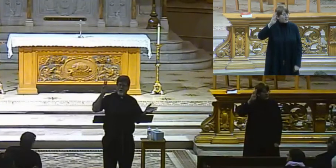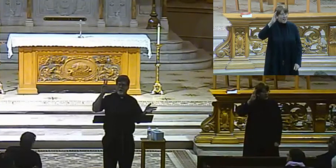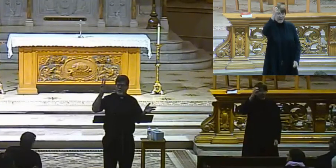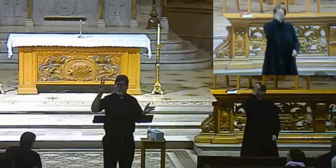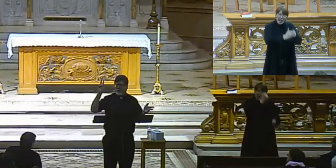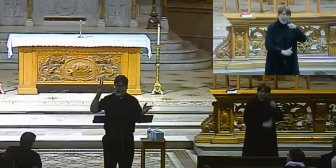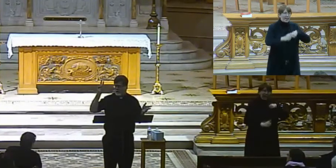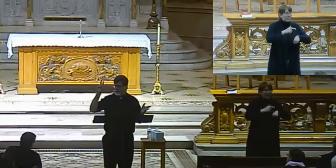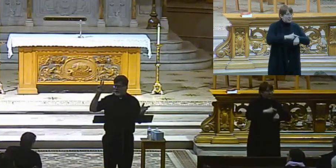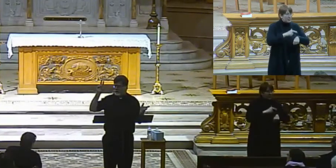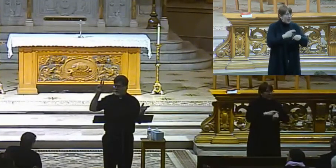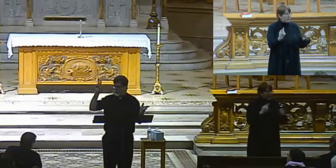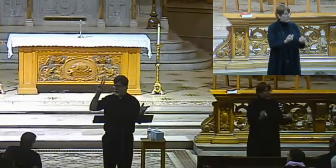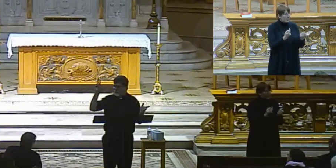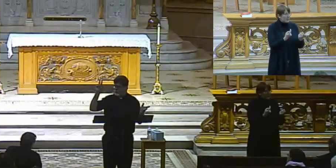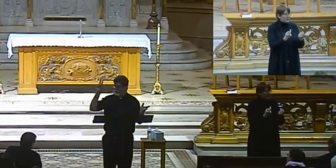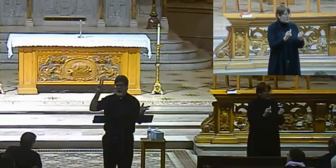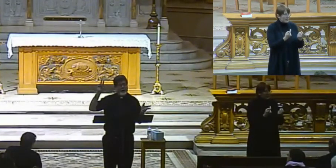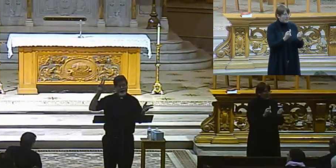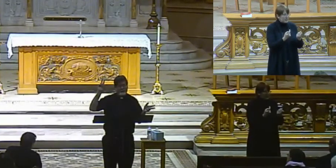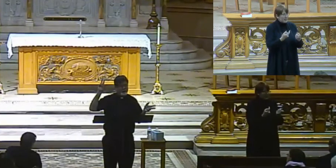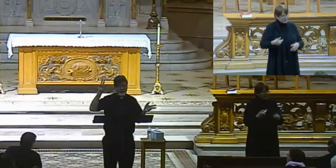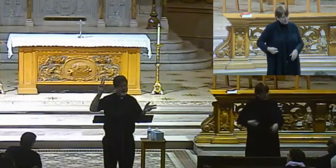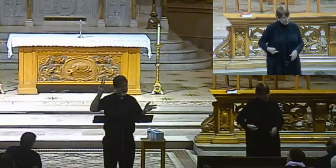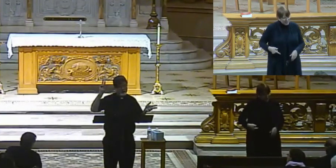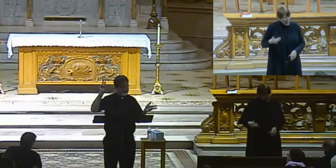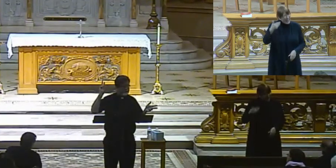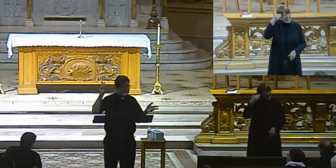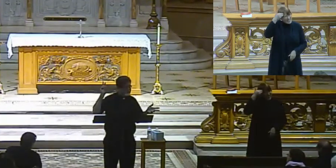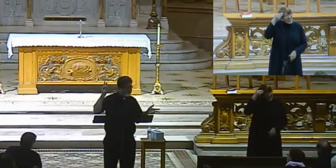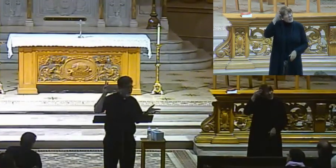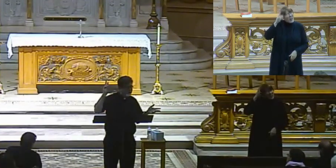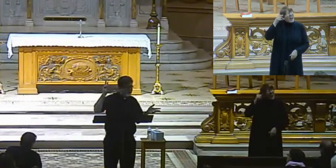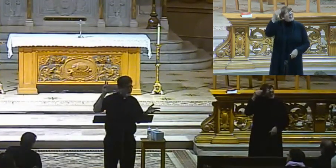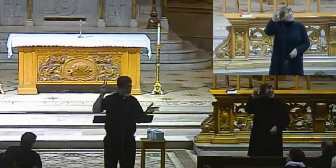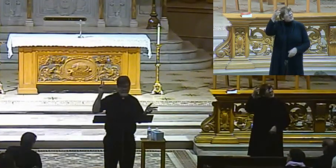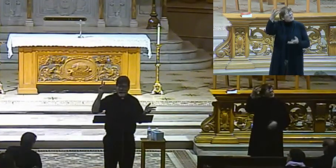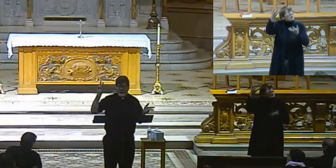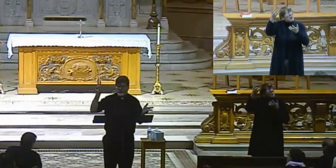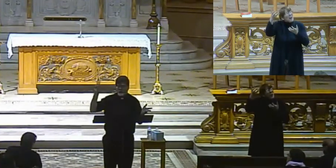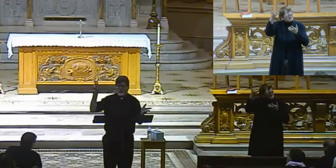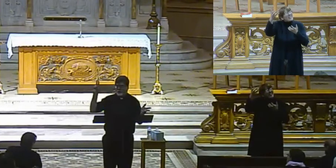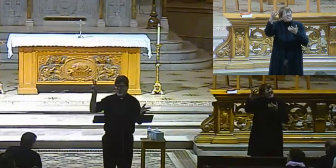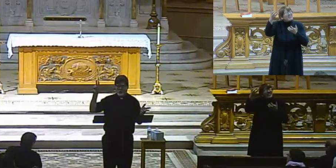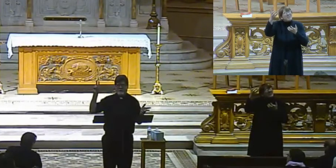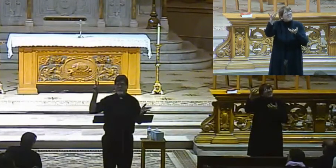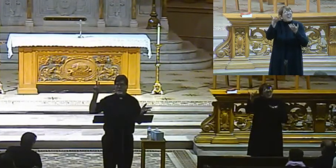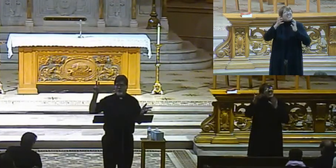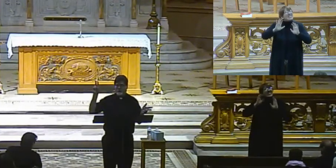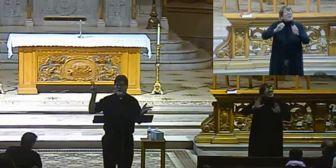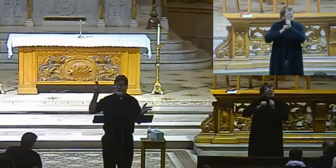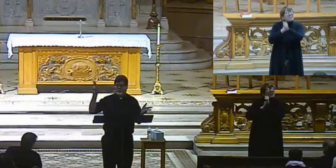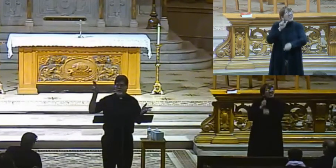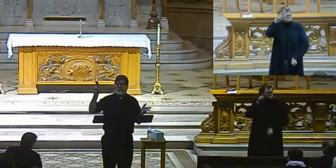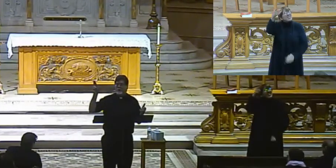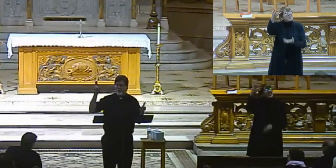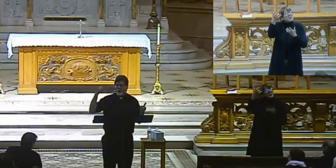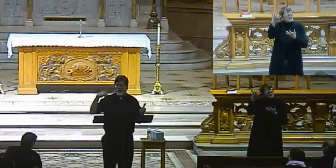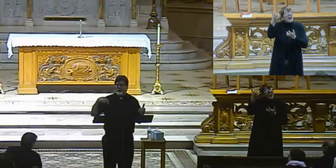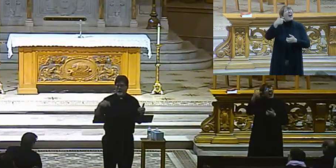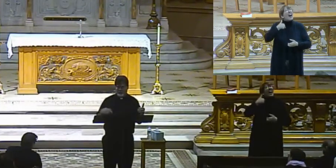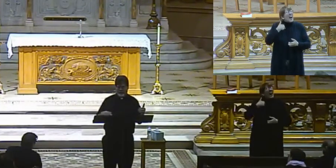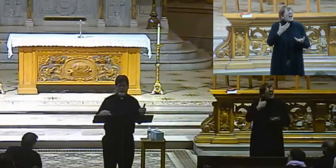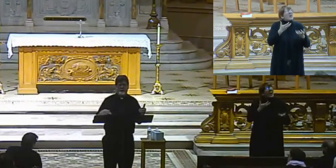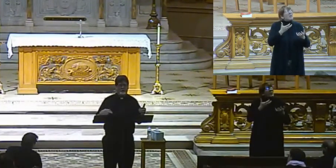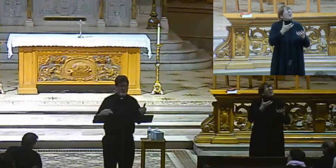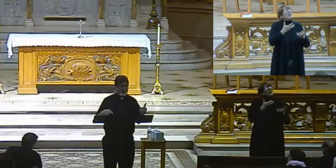God, I know what you want me to do, and I'm not going to do it, all right? I'm not going to do what you want me to do. I'm going to do what